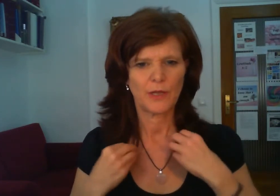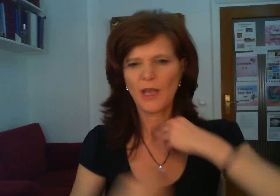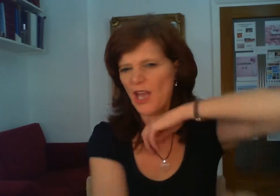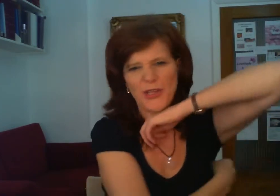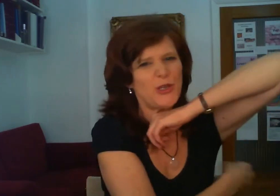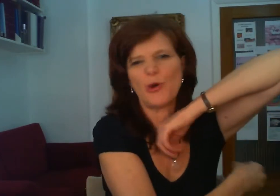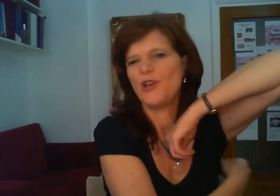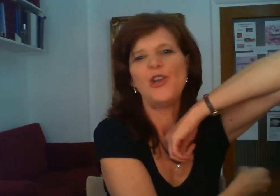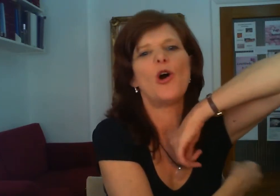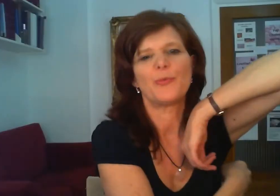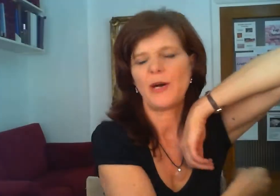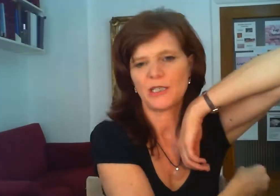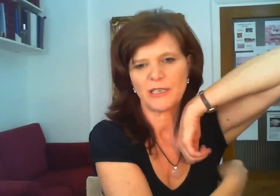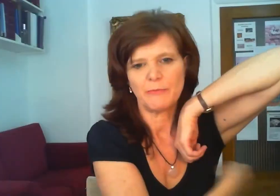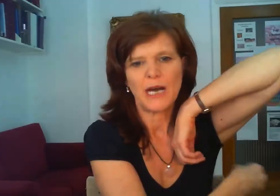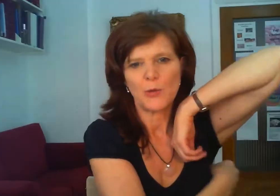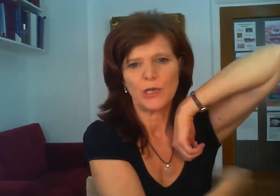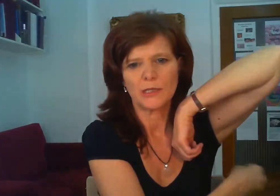you are not part of my world